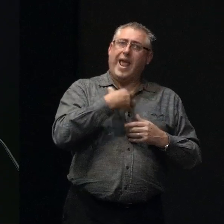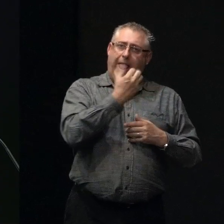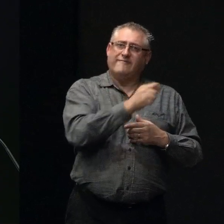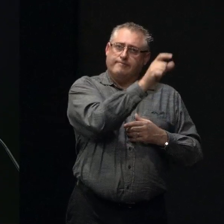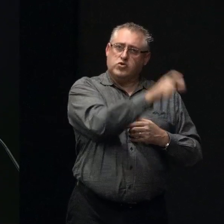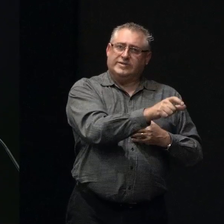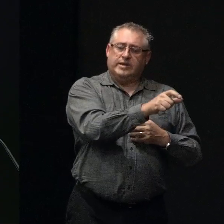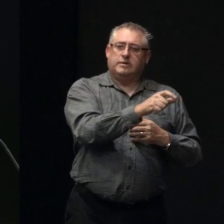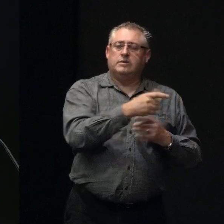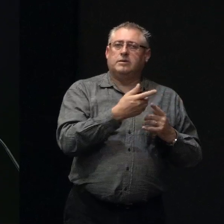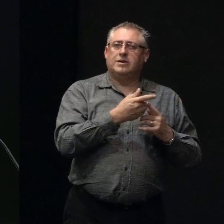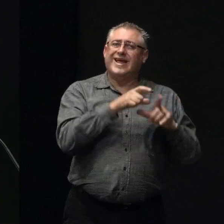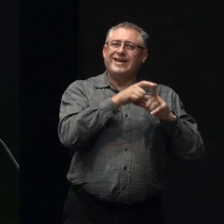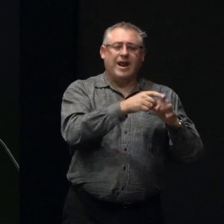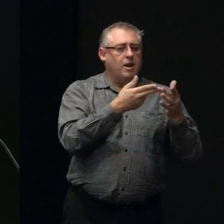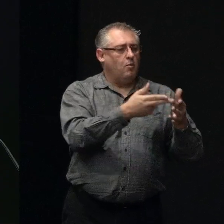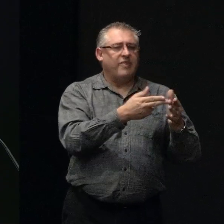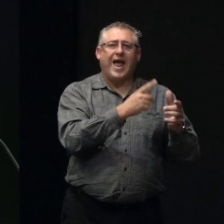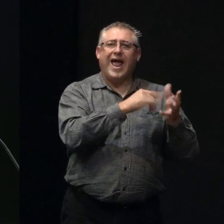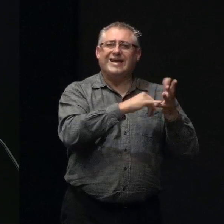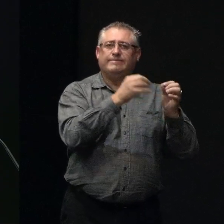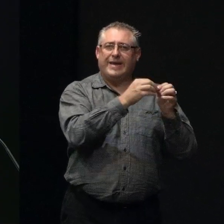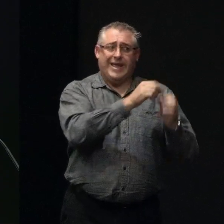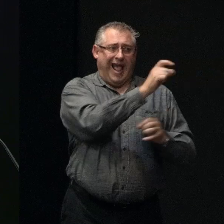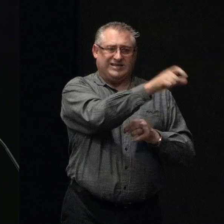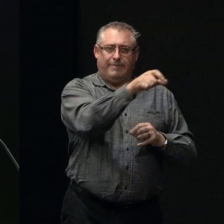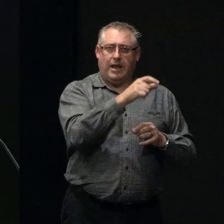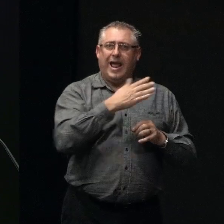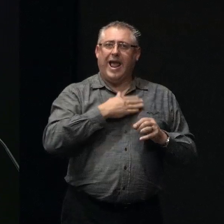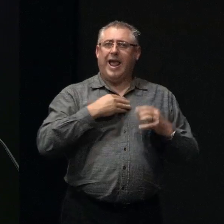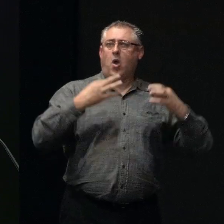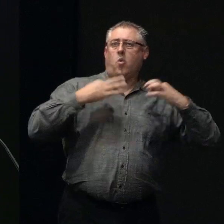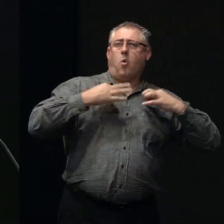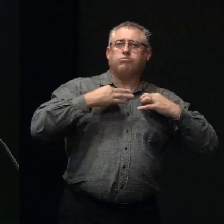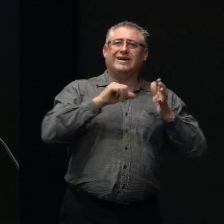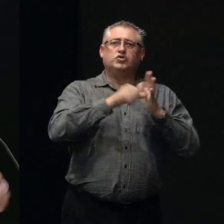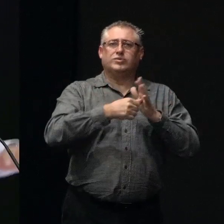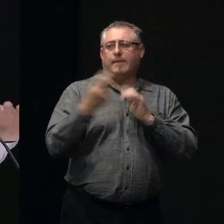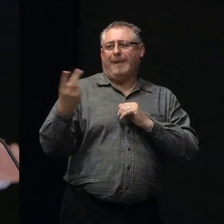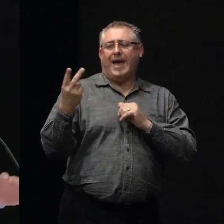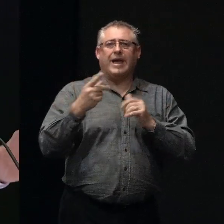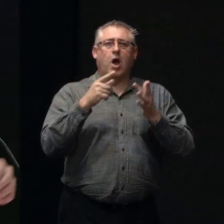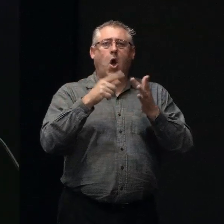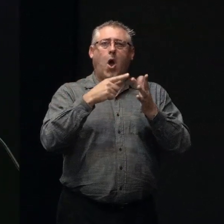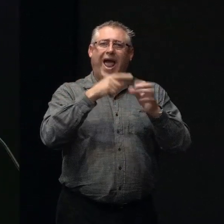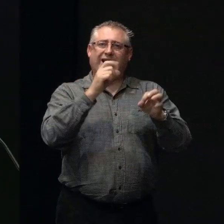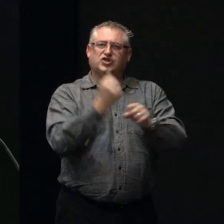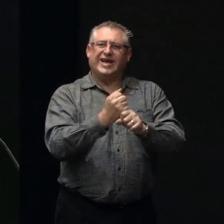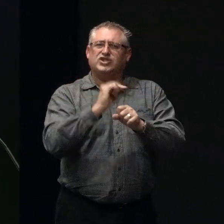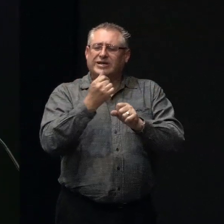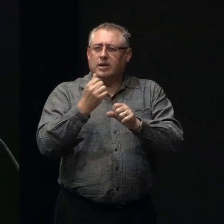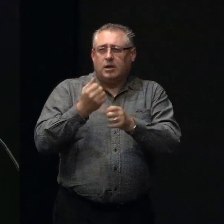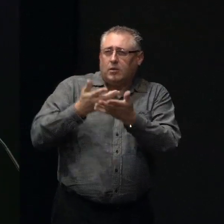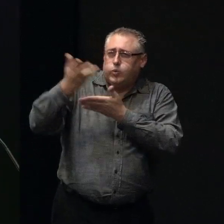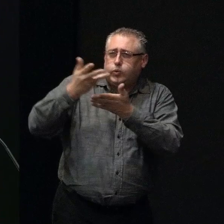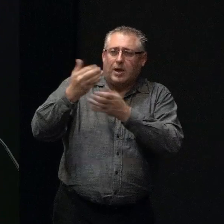is dealing with our ASB customers and our corporate insurance partner, IAG, just to smooth out some of the humps and hollows and make